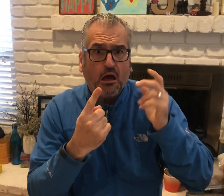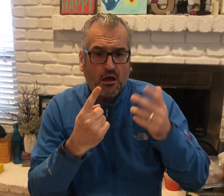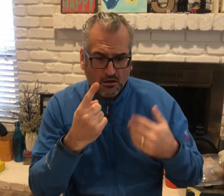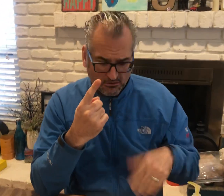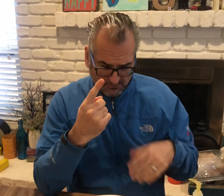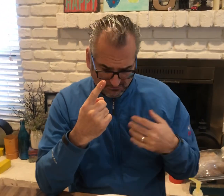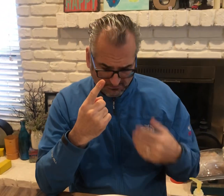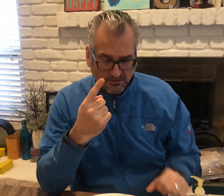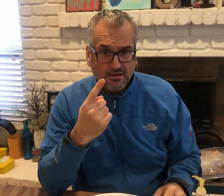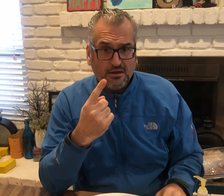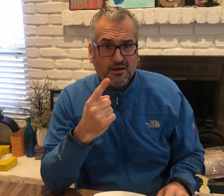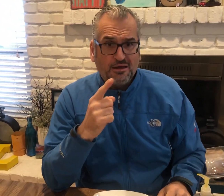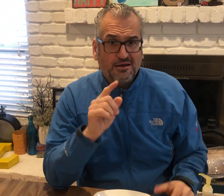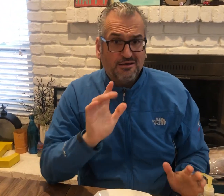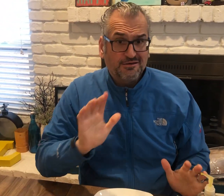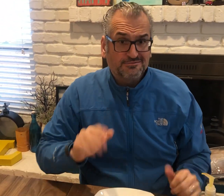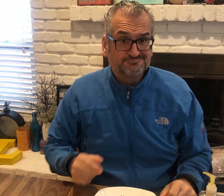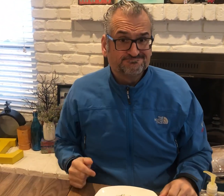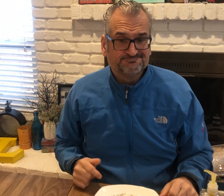I am gonna Oh Okay Oh I'm